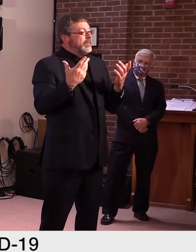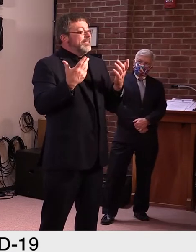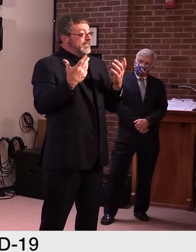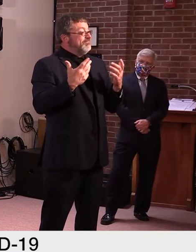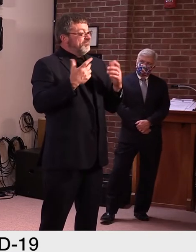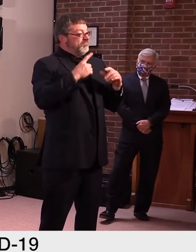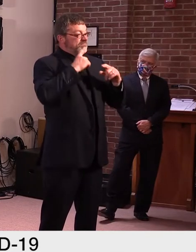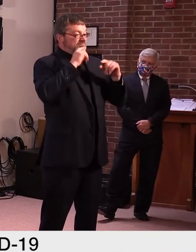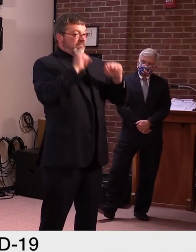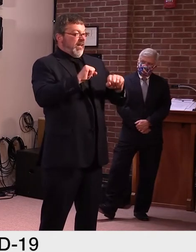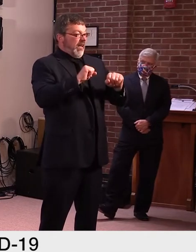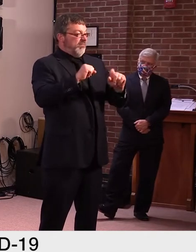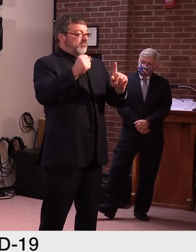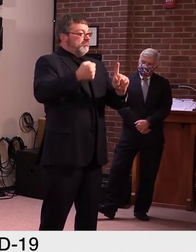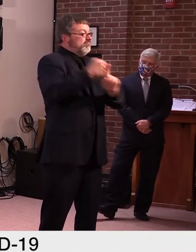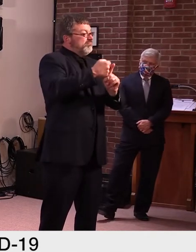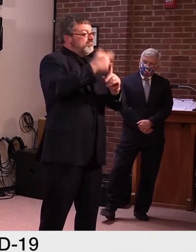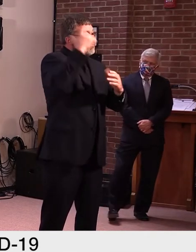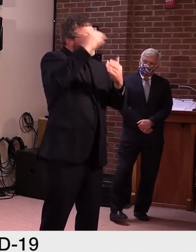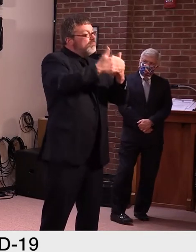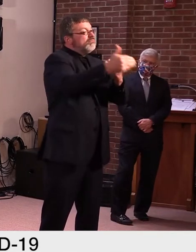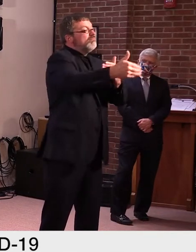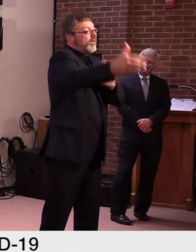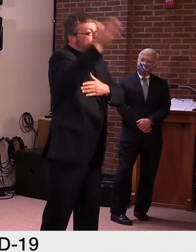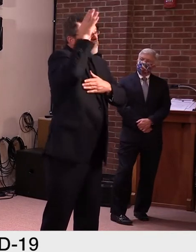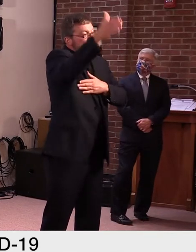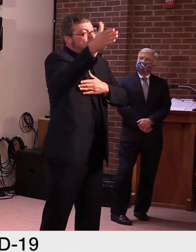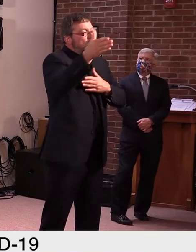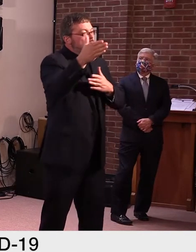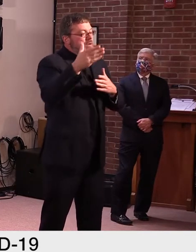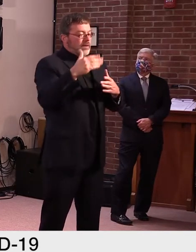cases. So we just want to make sure that we're on the right side of this.